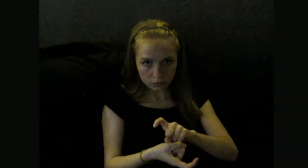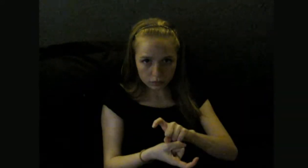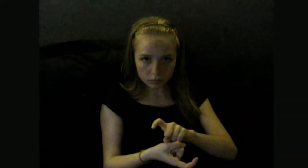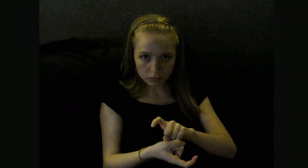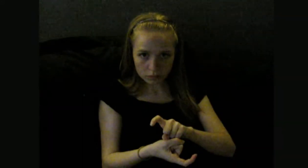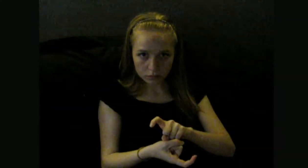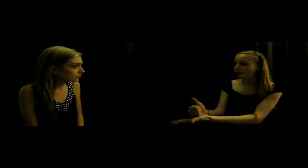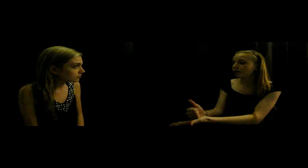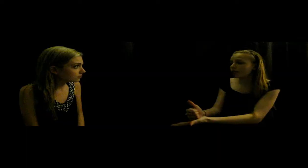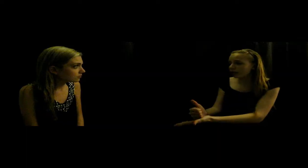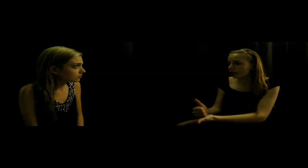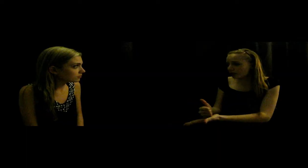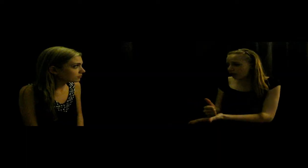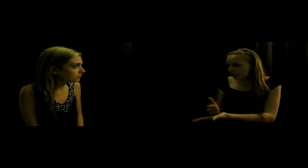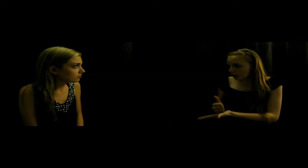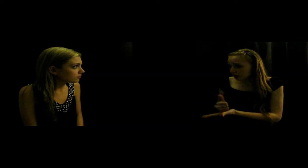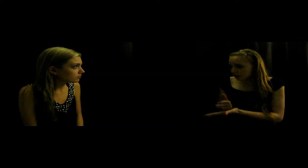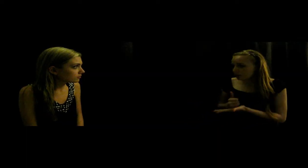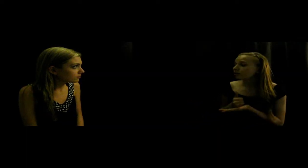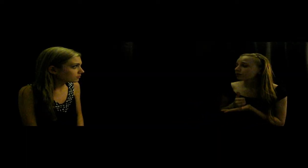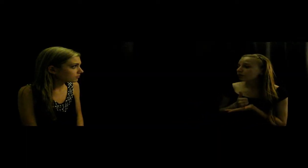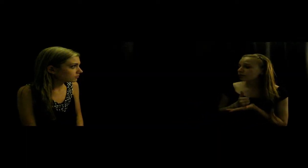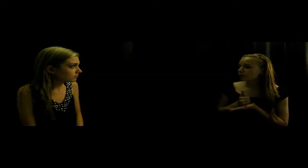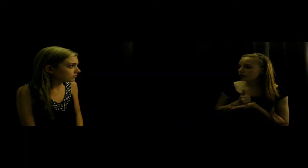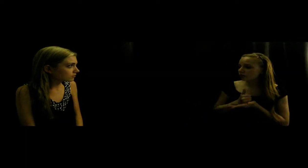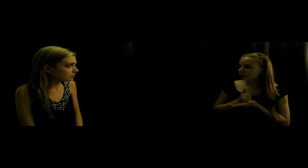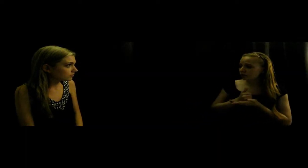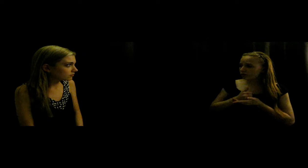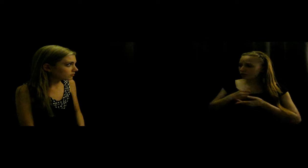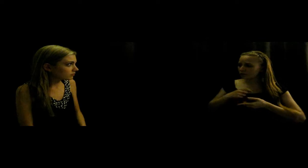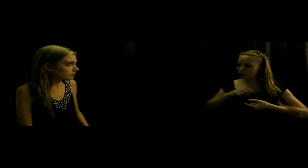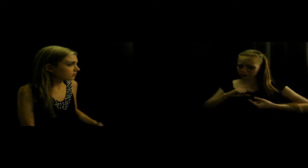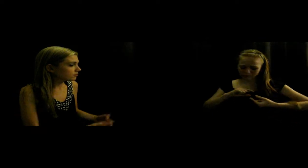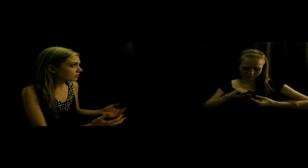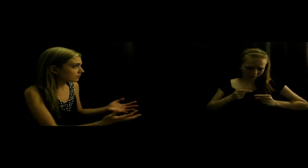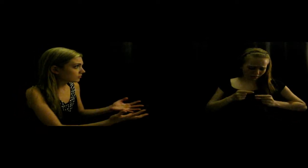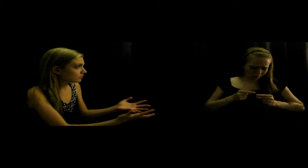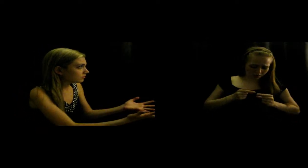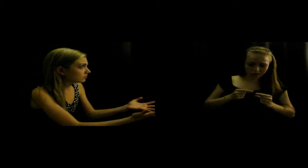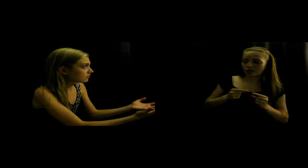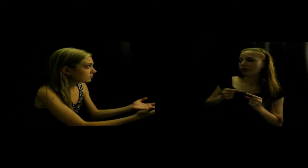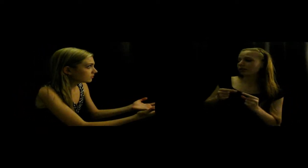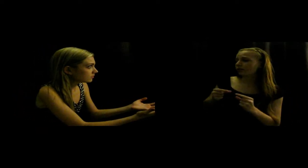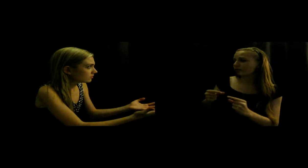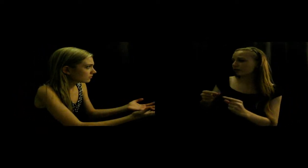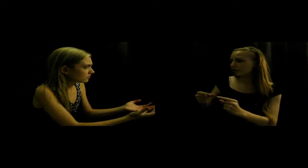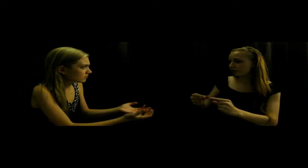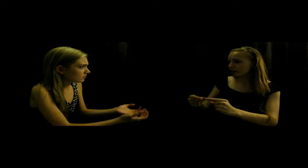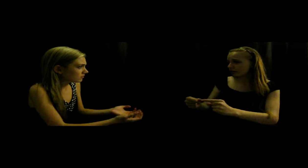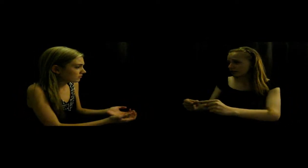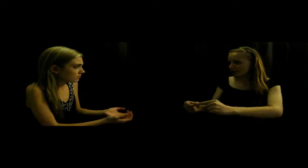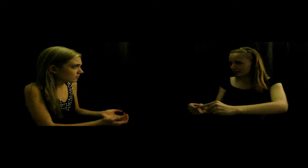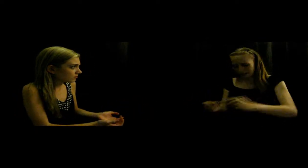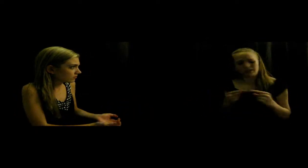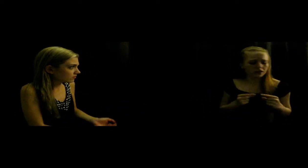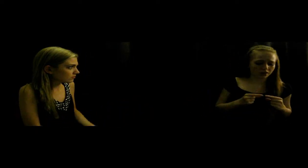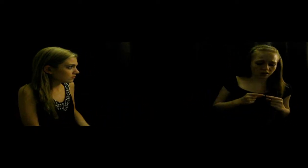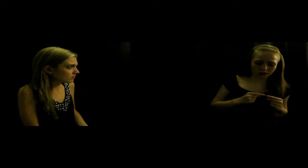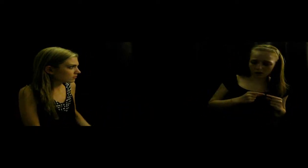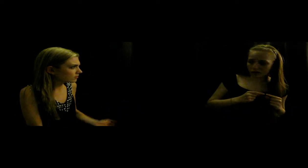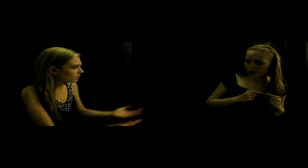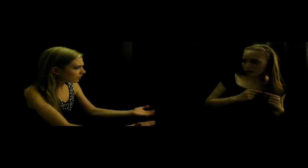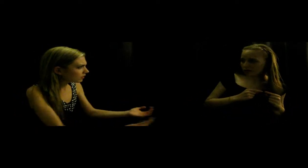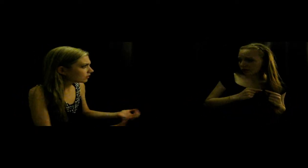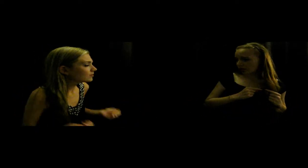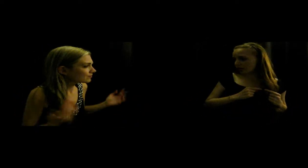Ain't got no doctor or pill that can take the pain away. The pain's entirely nobody frees you from your body.